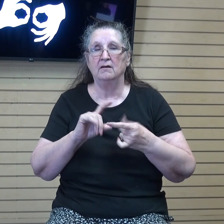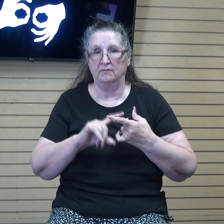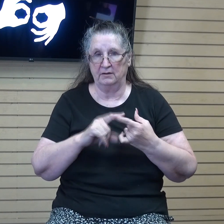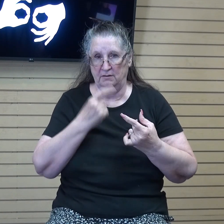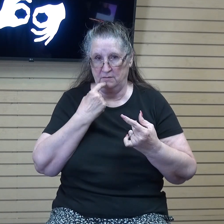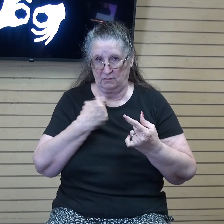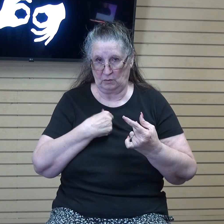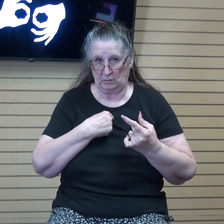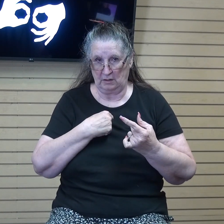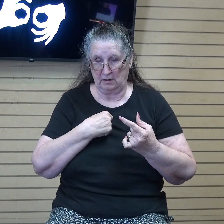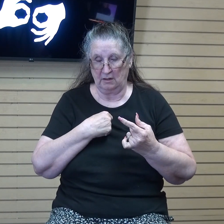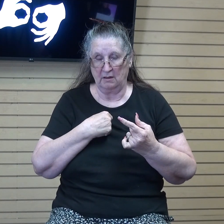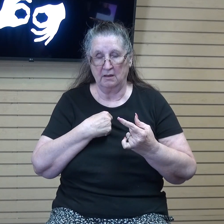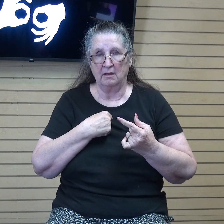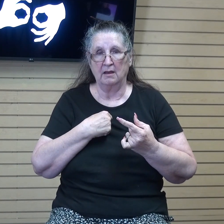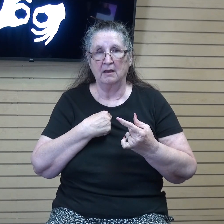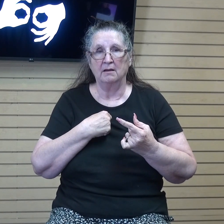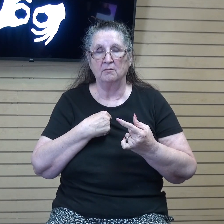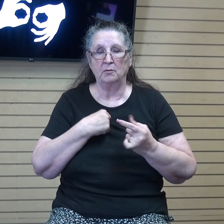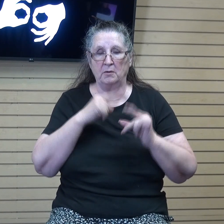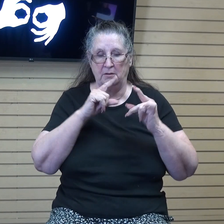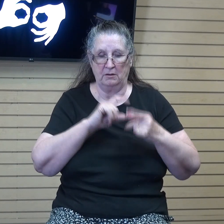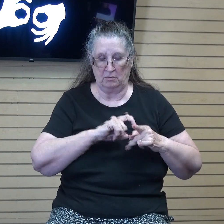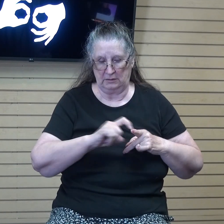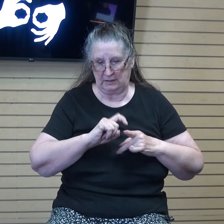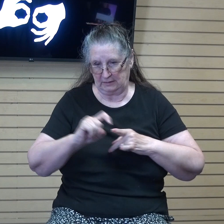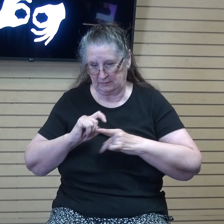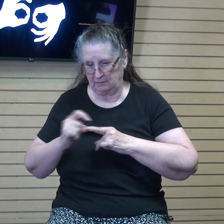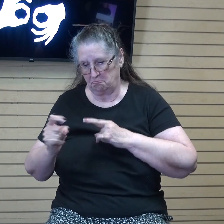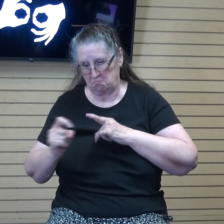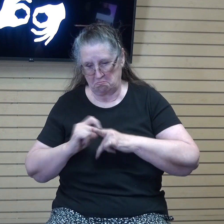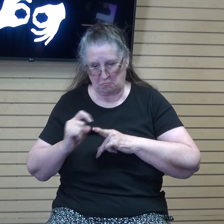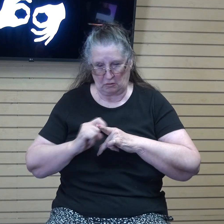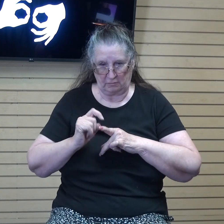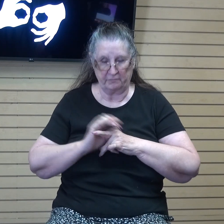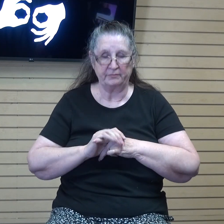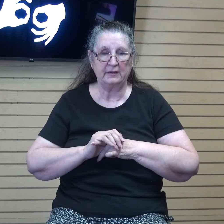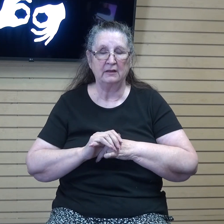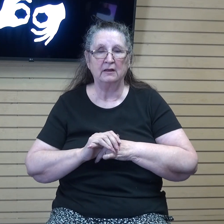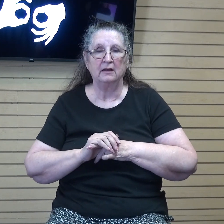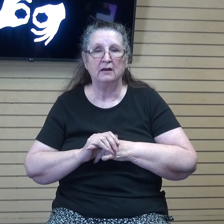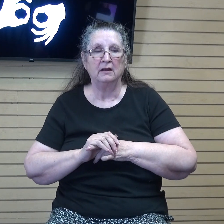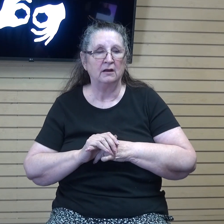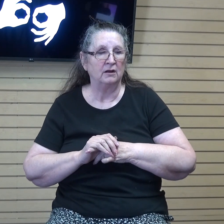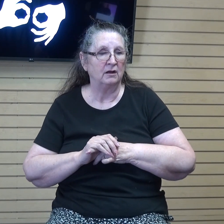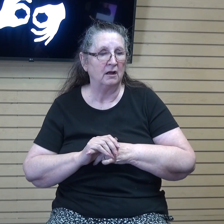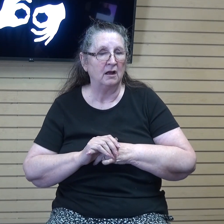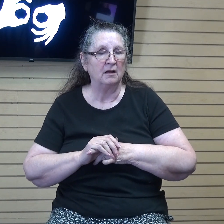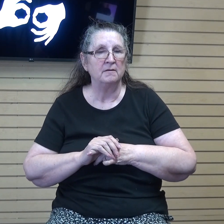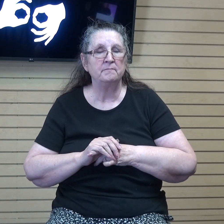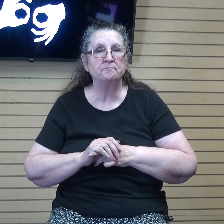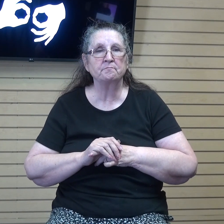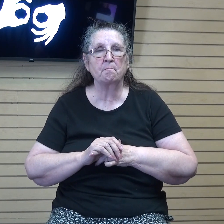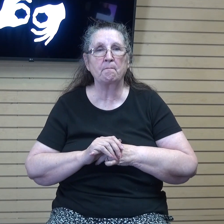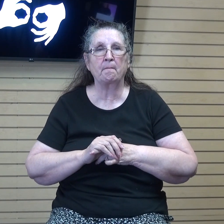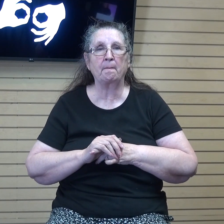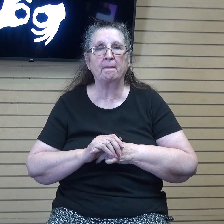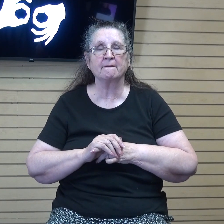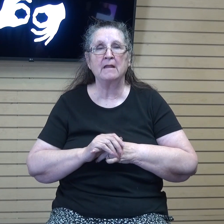an exchange of texts. This phrase, more specifically the word, provoked me to want to understand the definition of that word and that